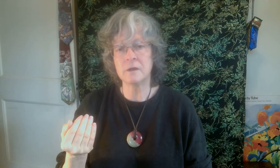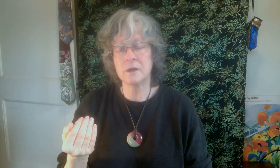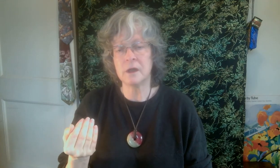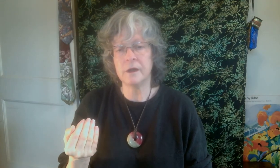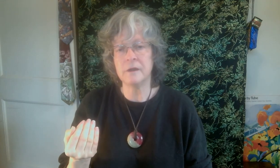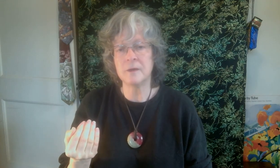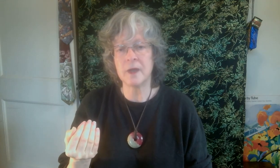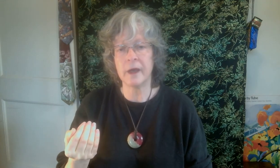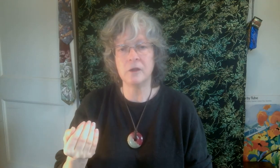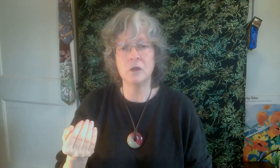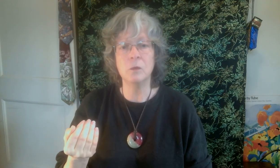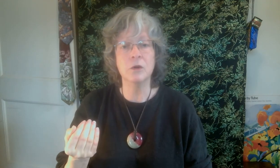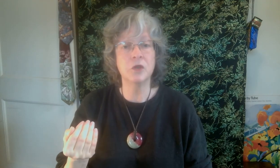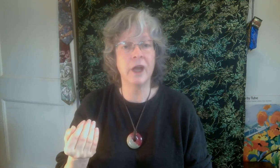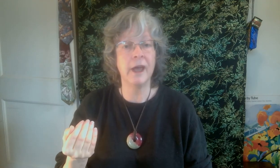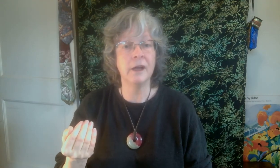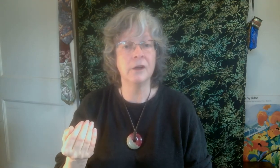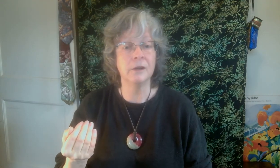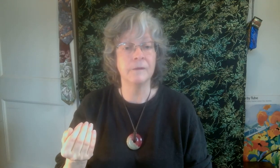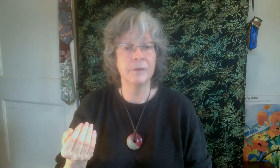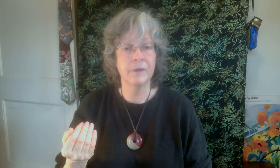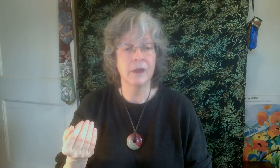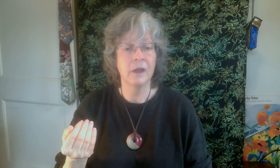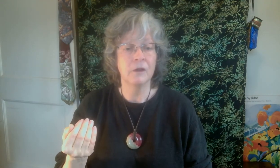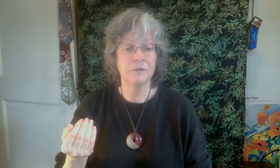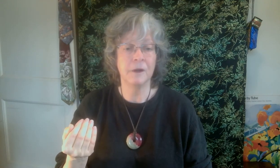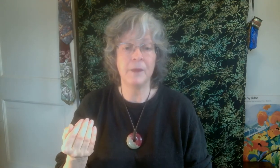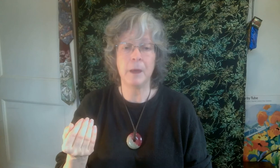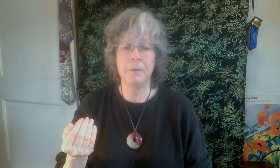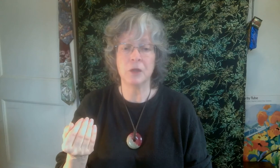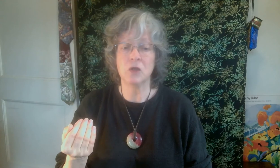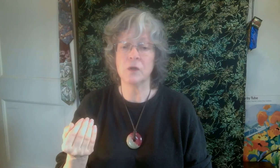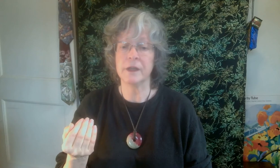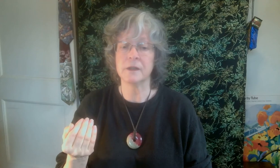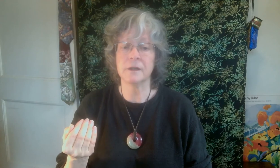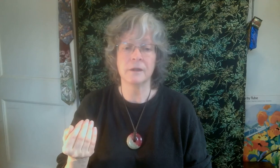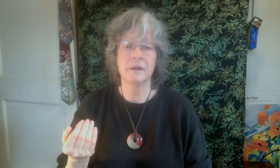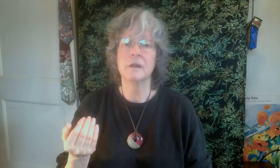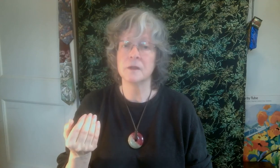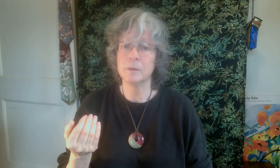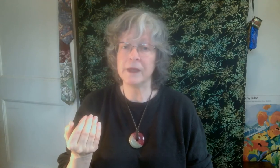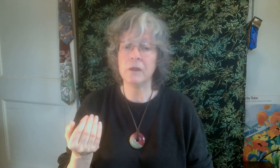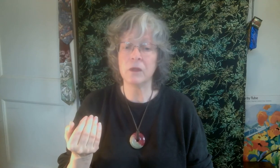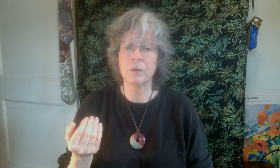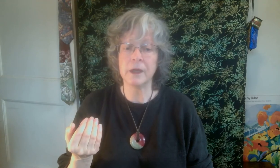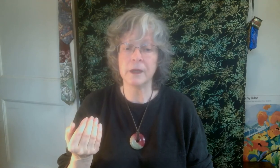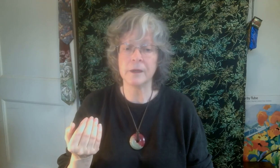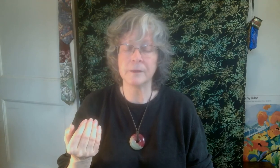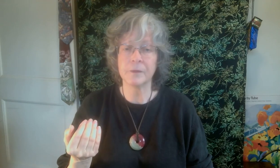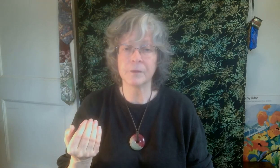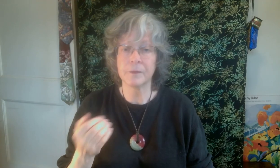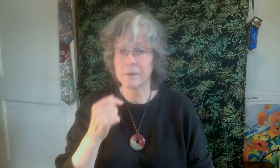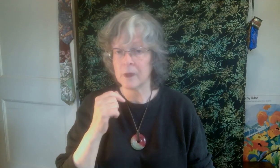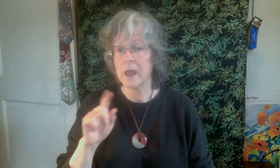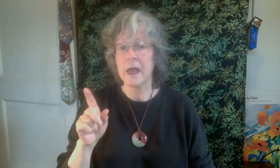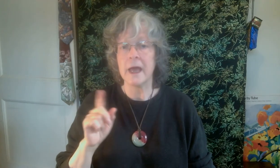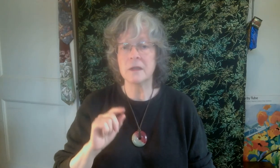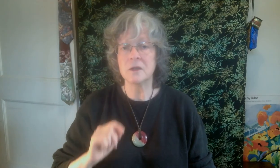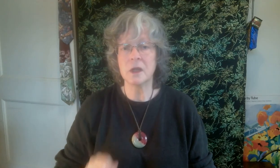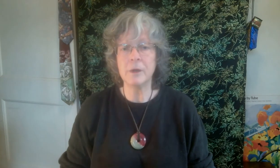on the side towards your ankle from that big joint. Spleen 3. And Stomach